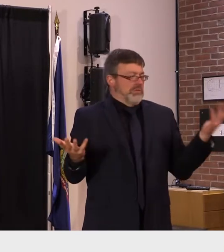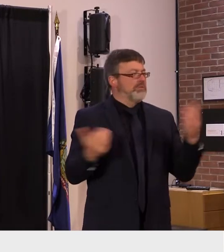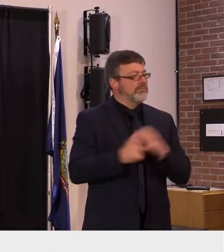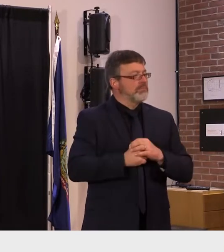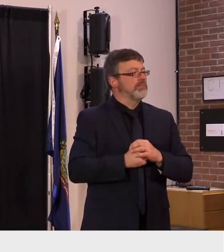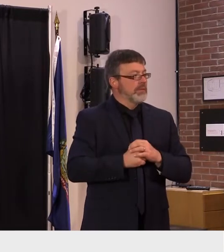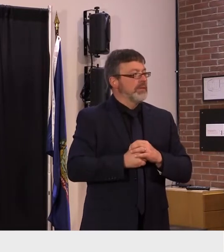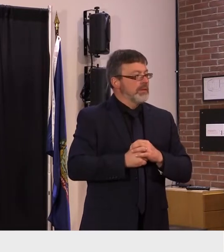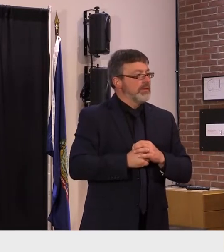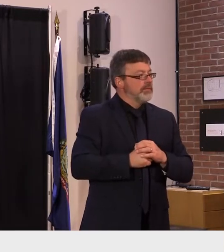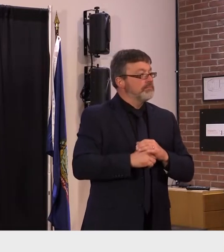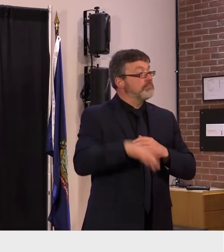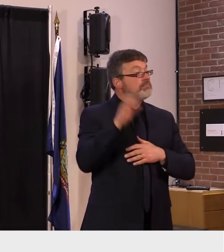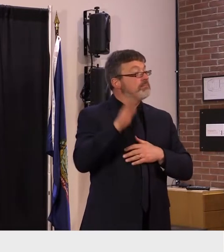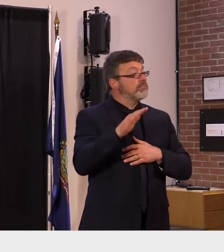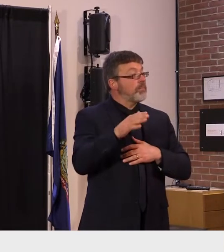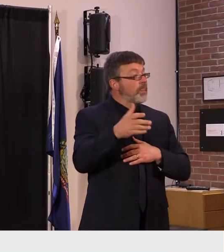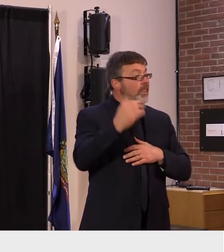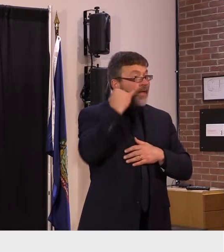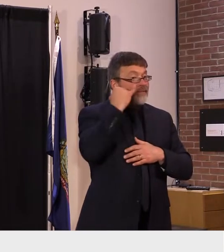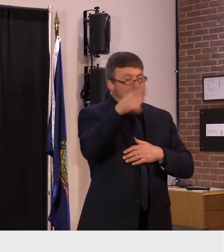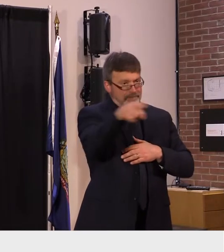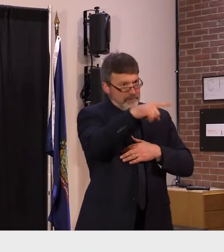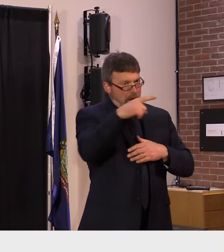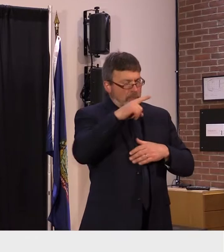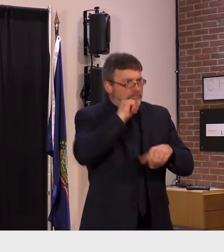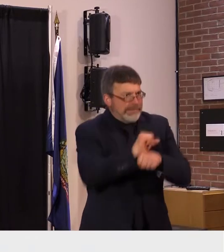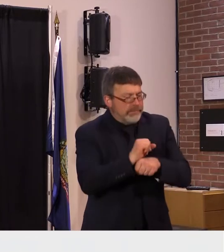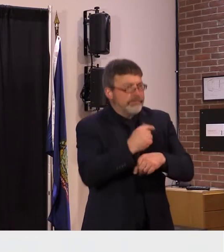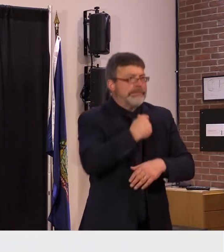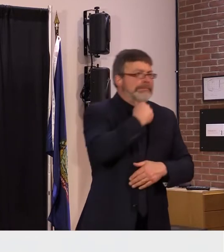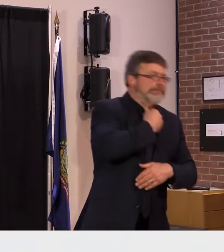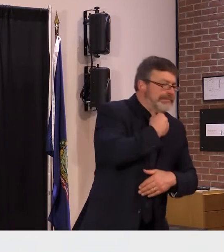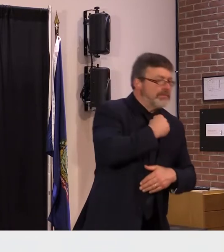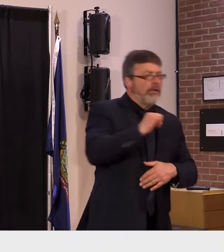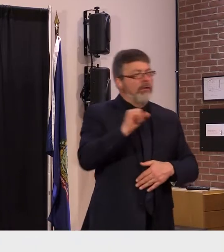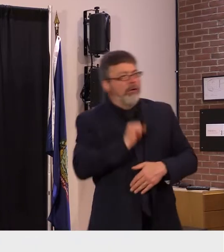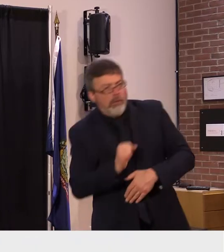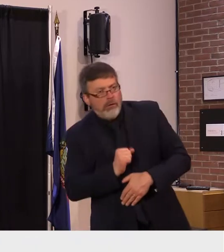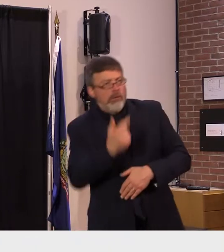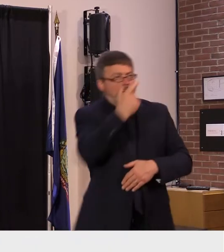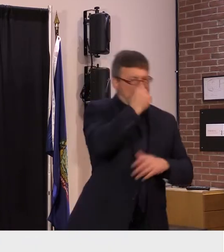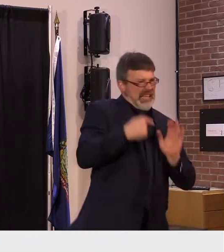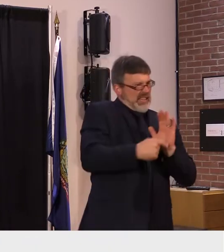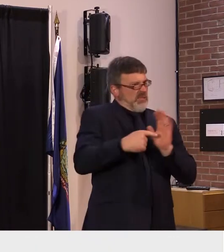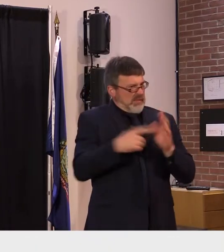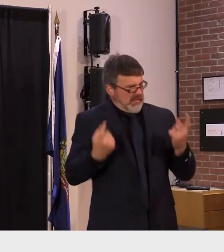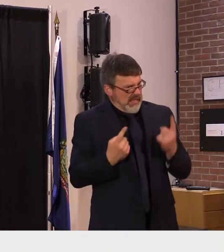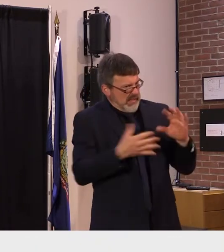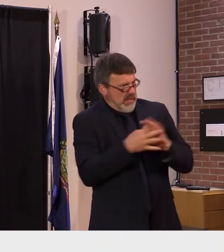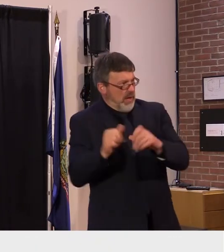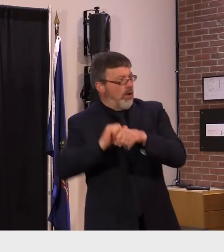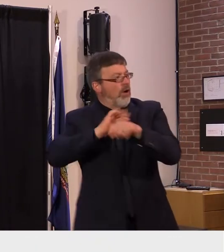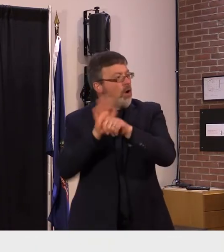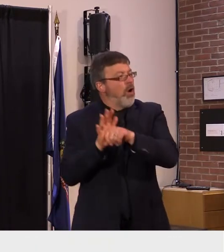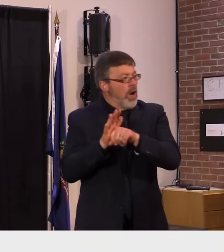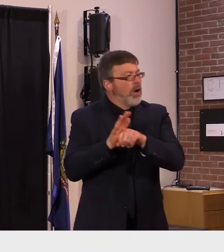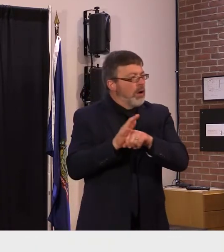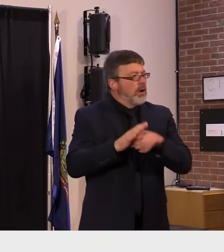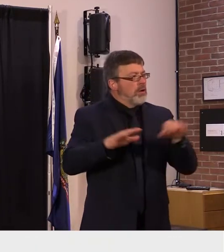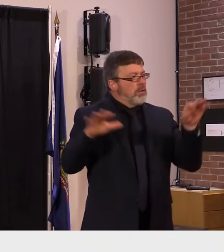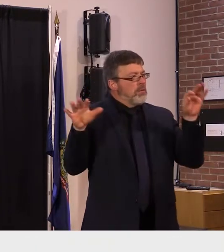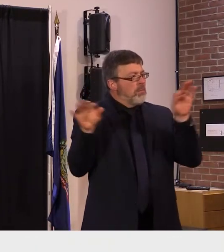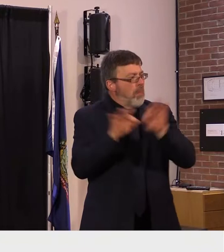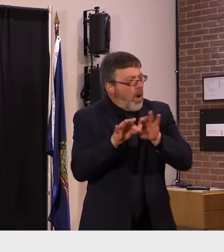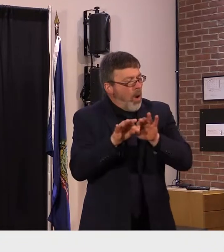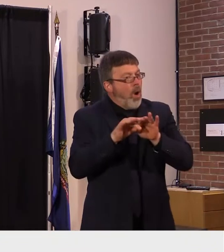in case they develop symptoms this includes antigen and lamp tests which are similar to pcr